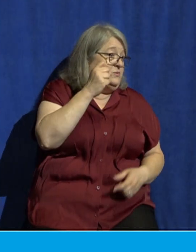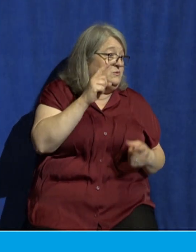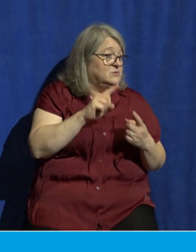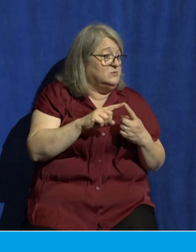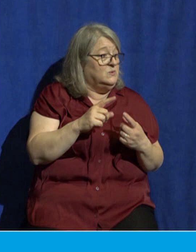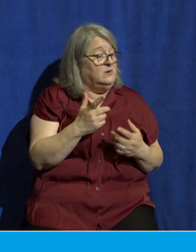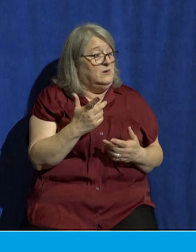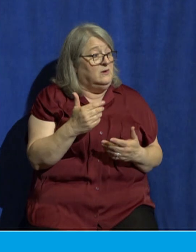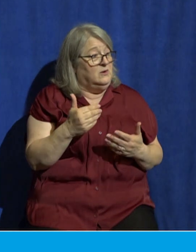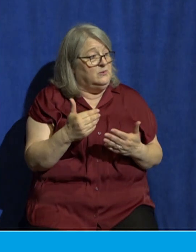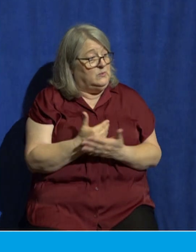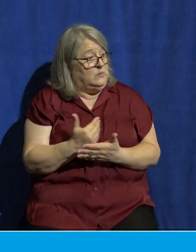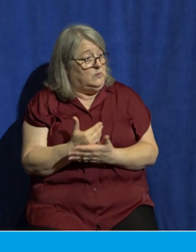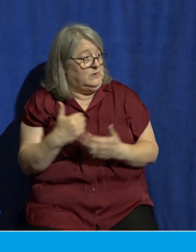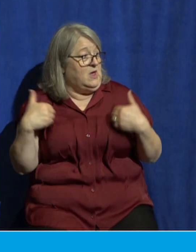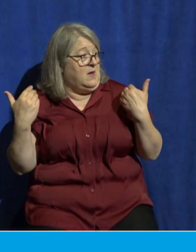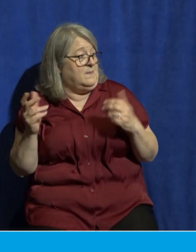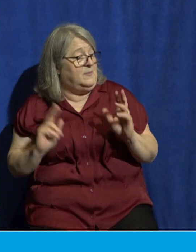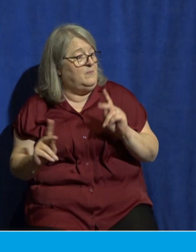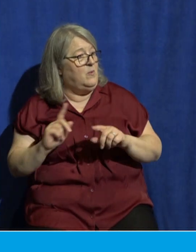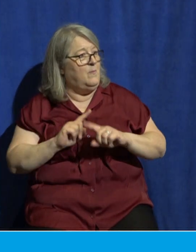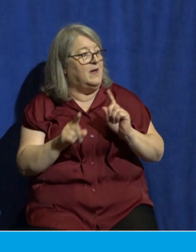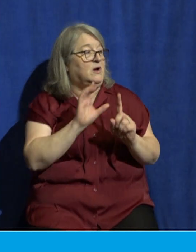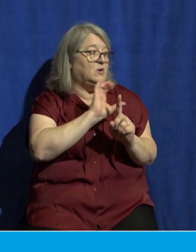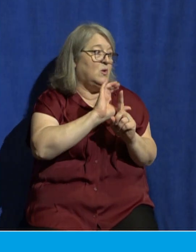are in the midst of a cultural shift.